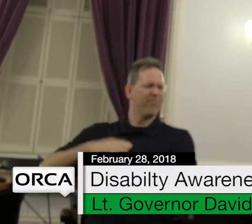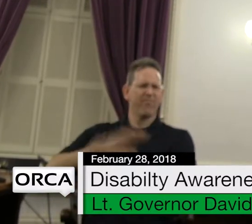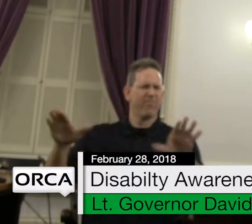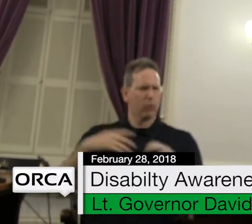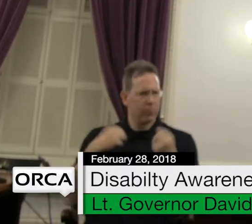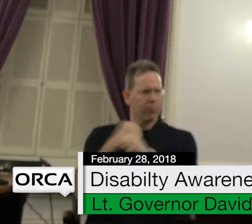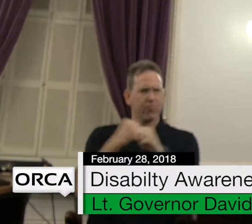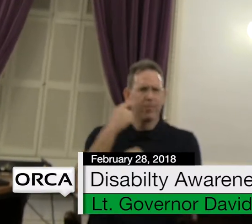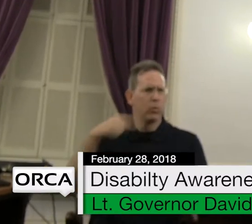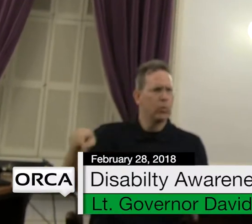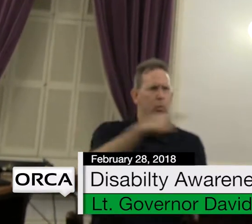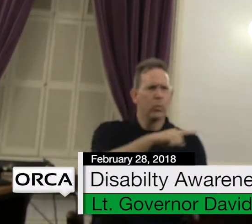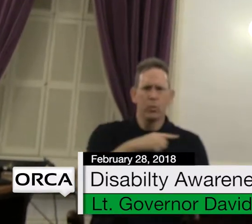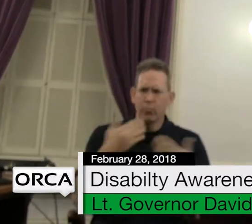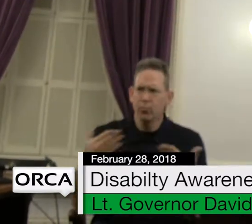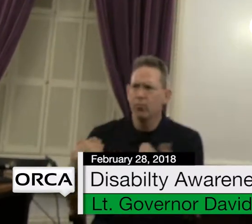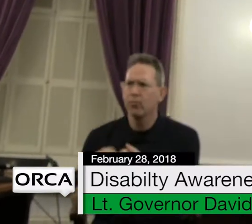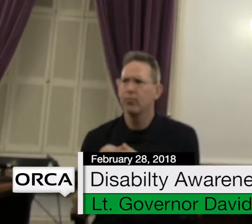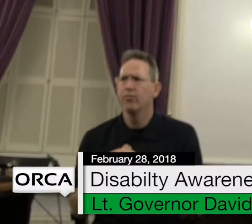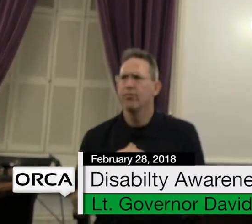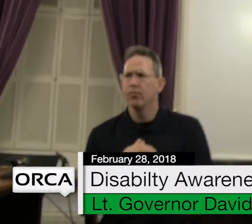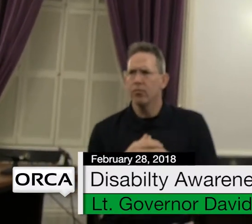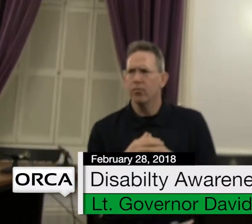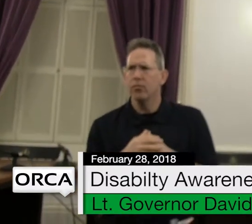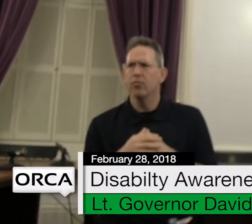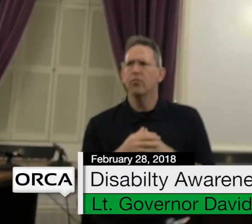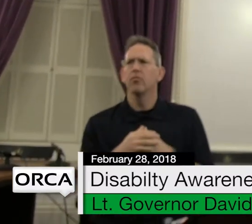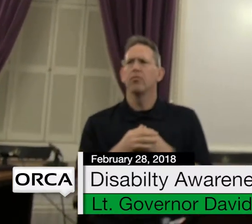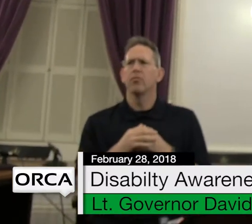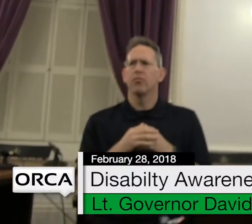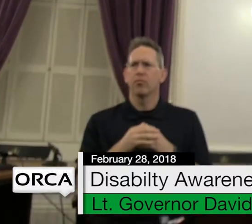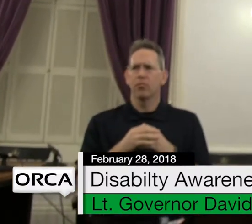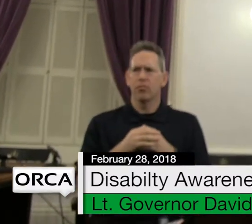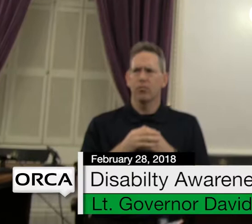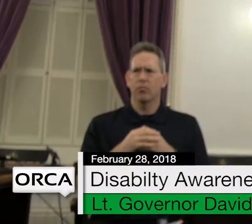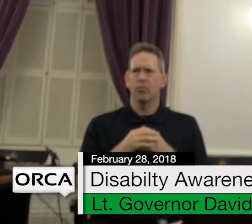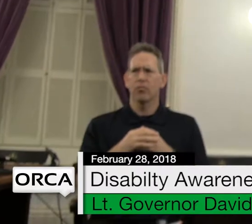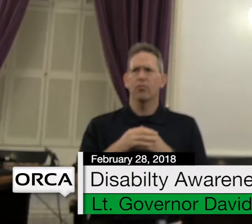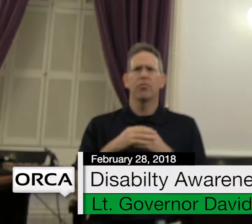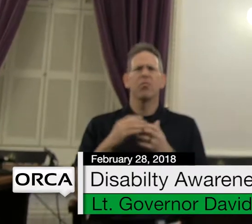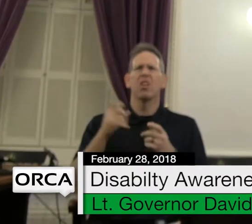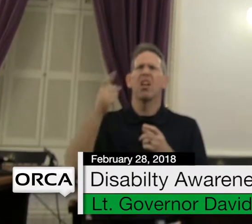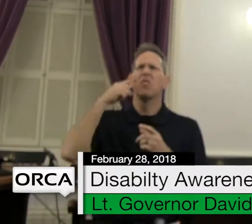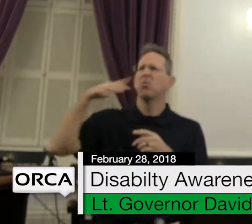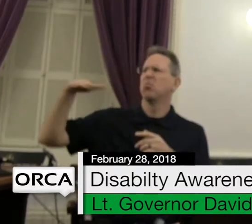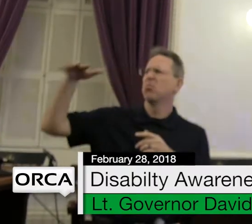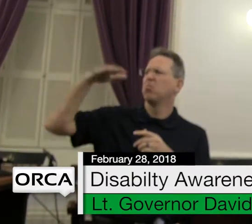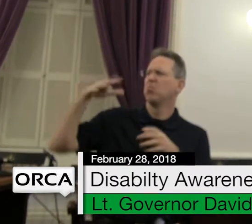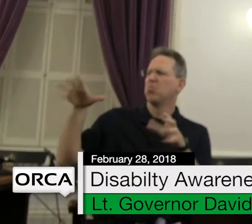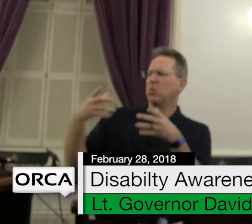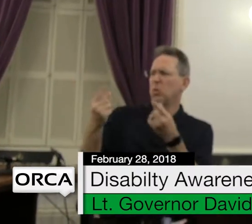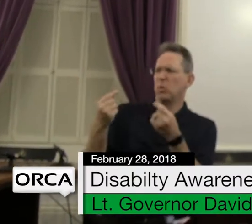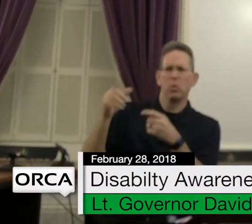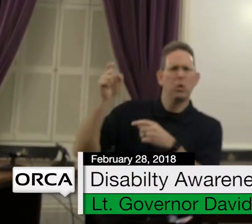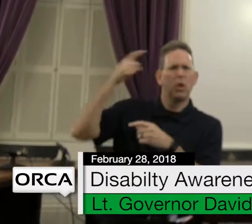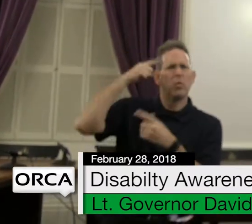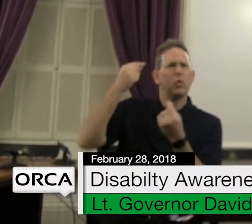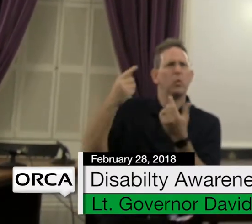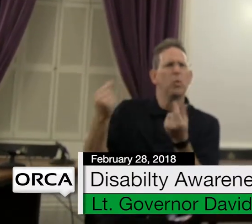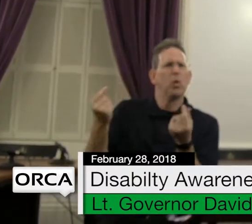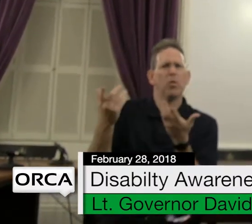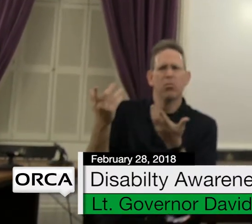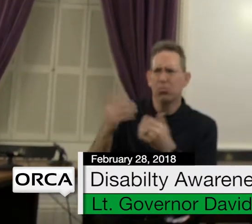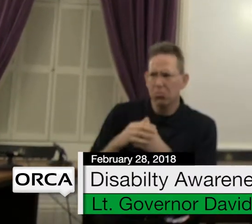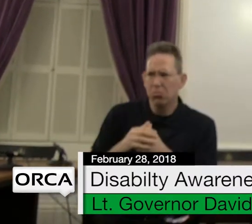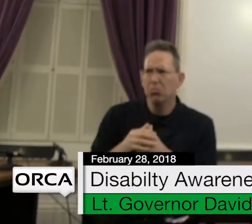When I think about what government is, can be, and should be, and what